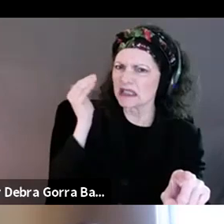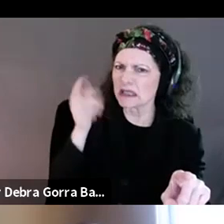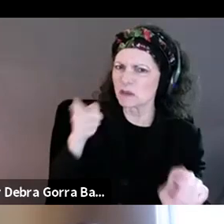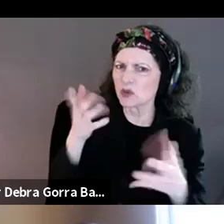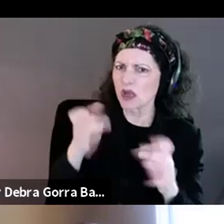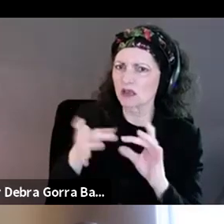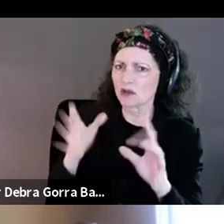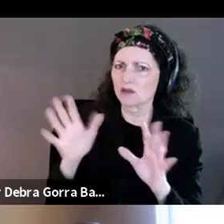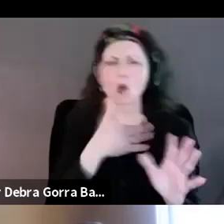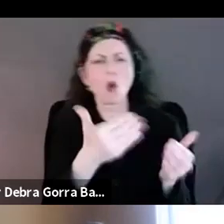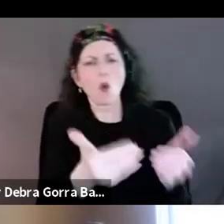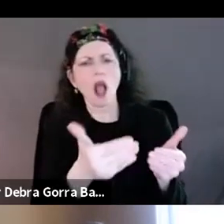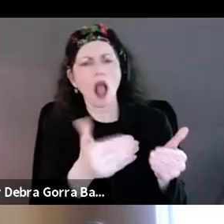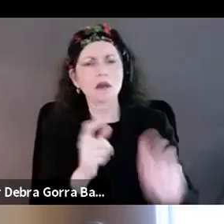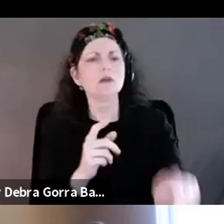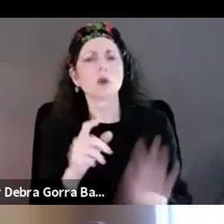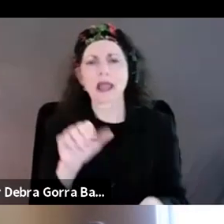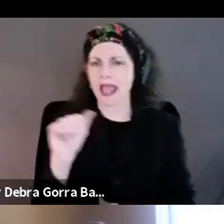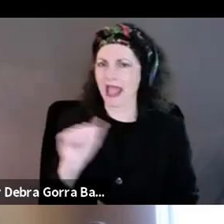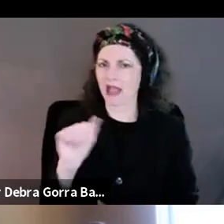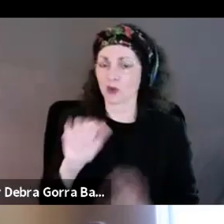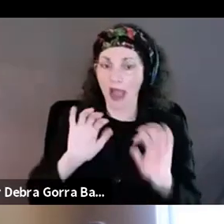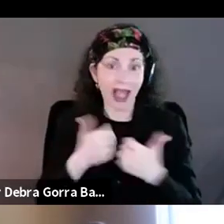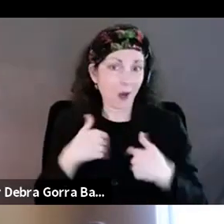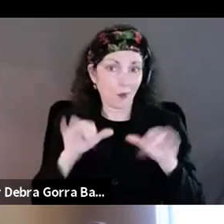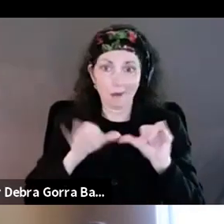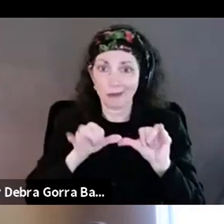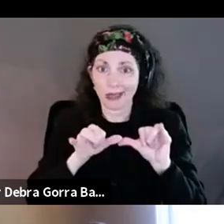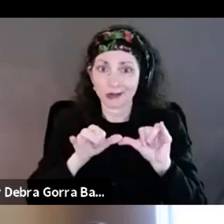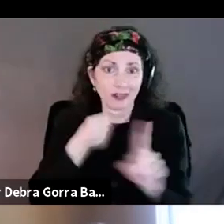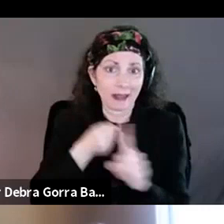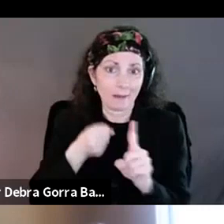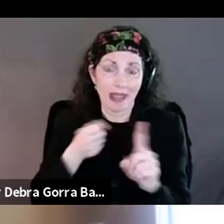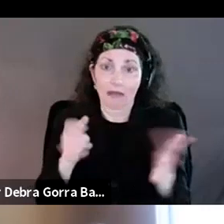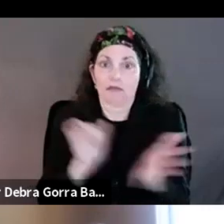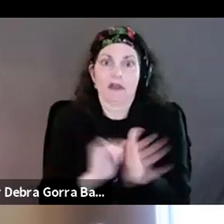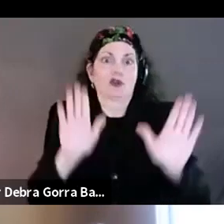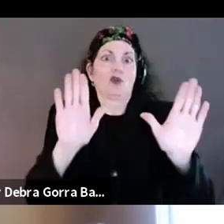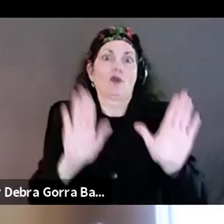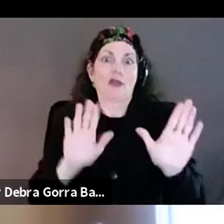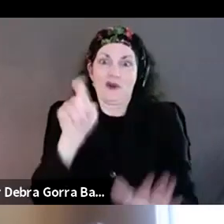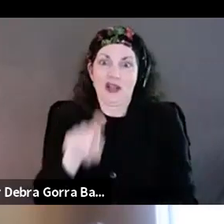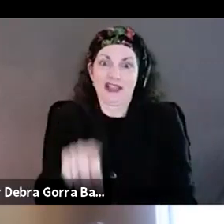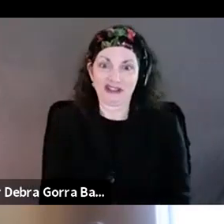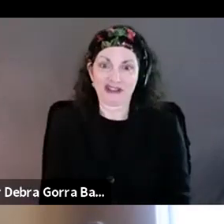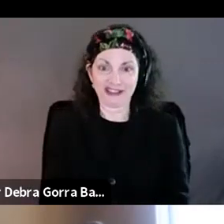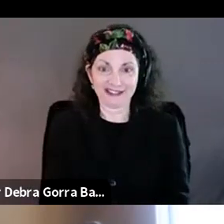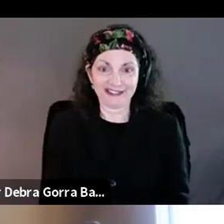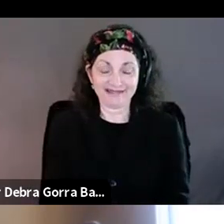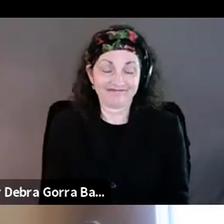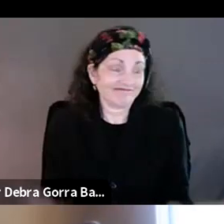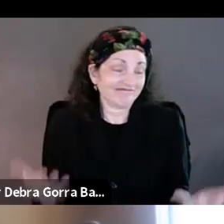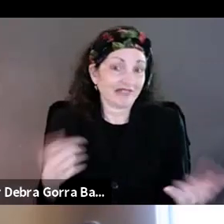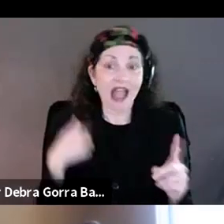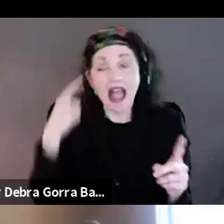do we measure the impact? It's a great question. I think, ultimately, you know,